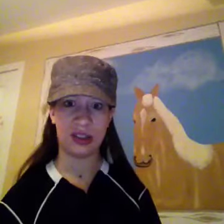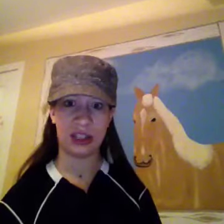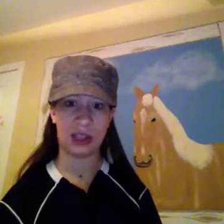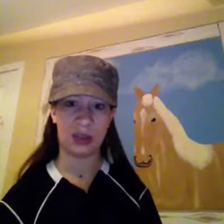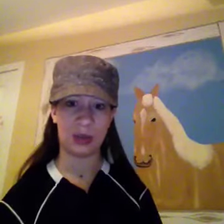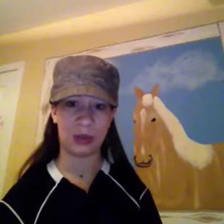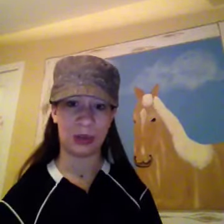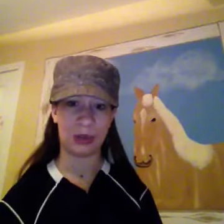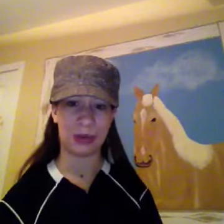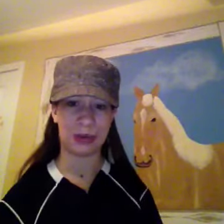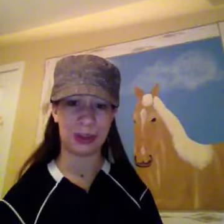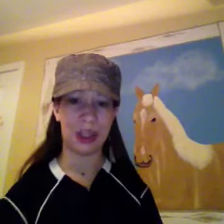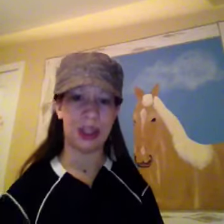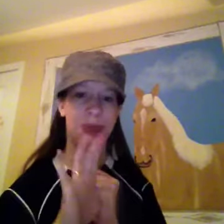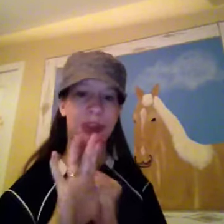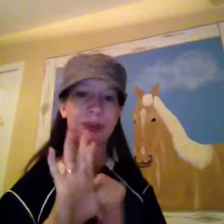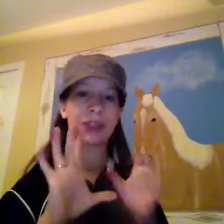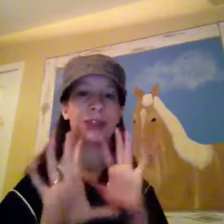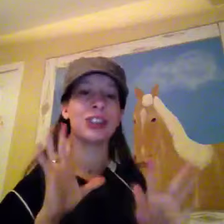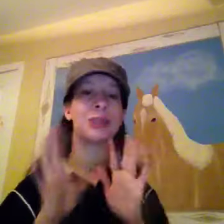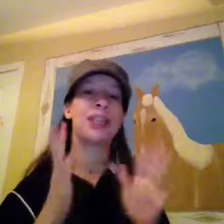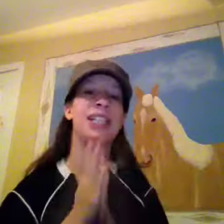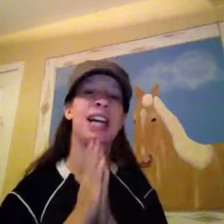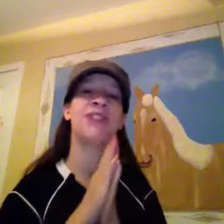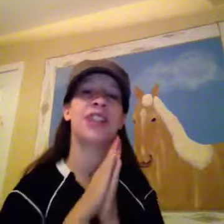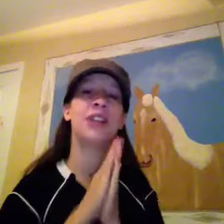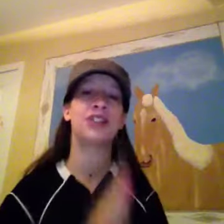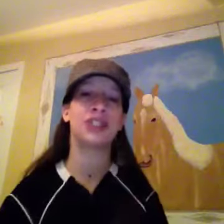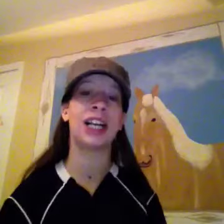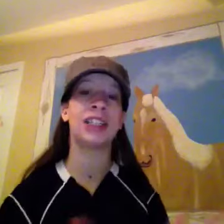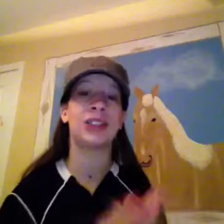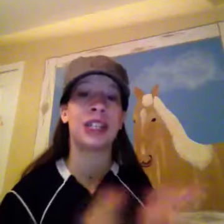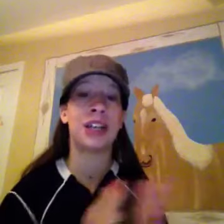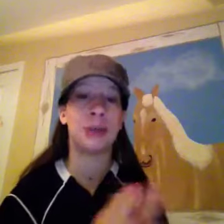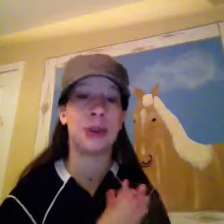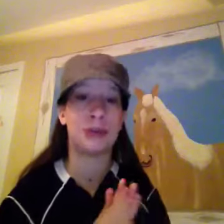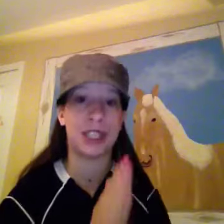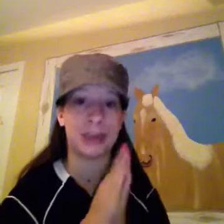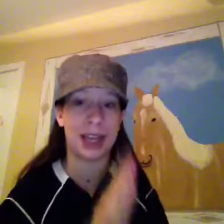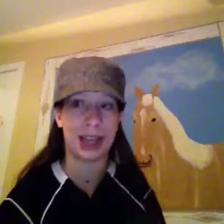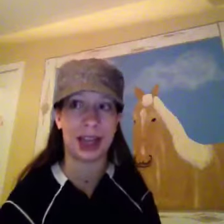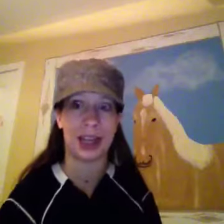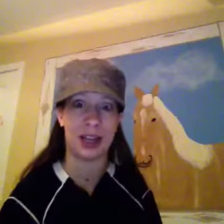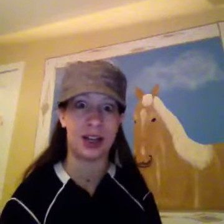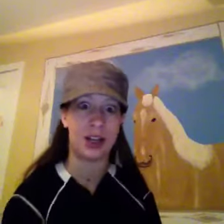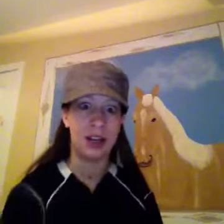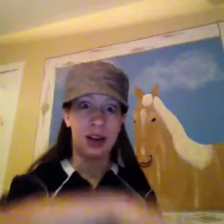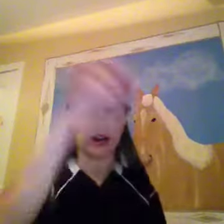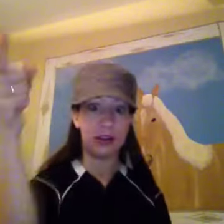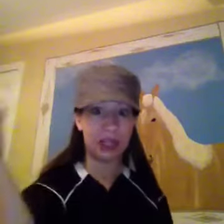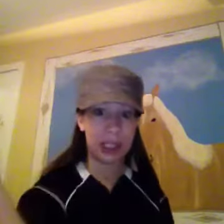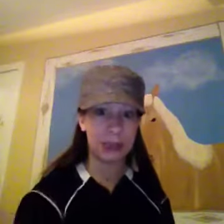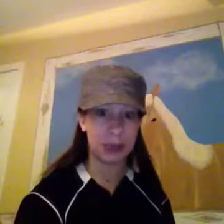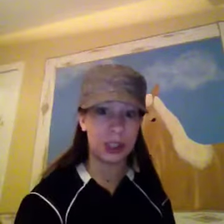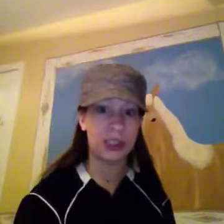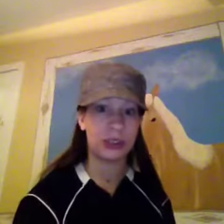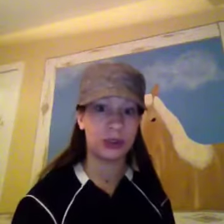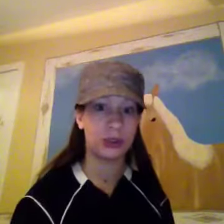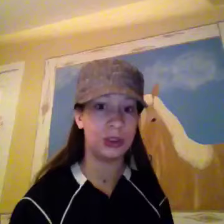I don't know I don't remember but my goal is to make it ten videos for you guys so I can upload them this month and Hopefully keep going through